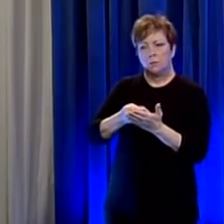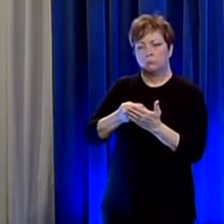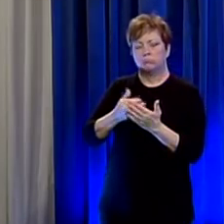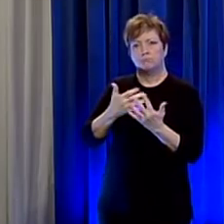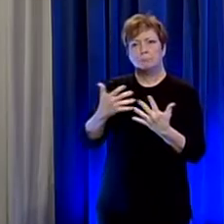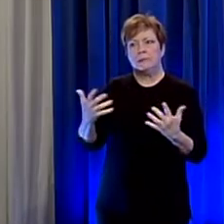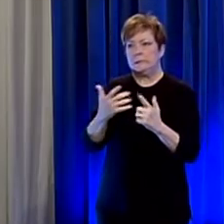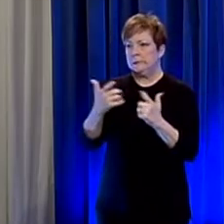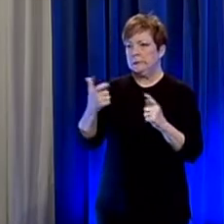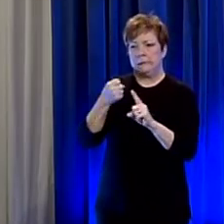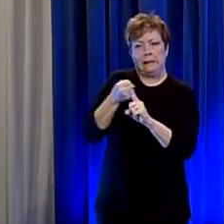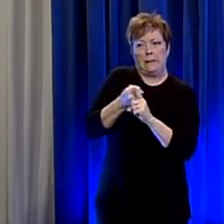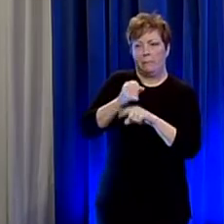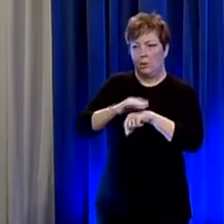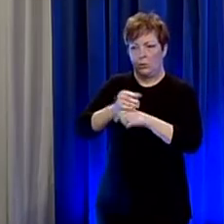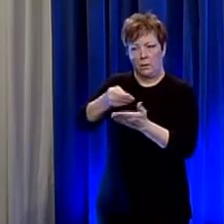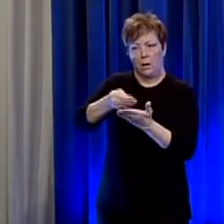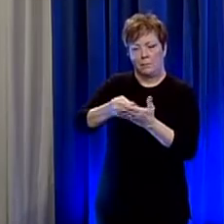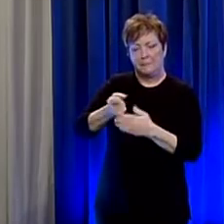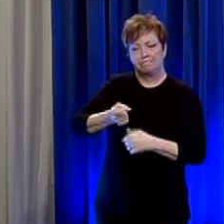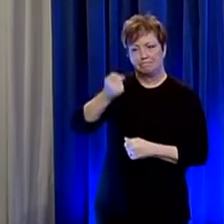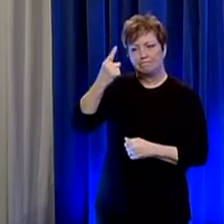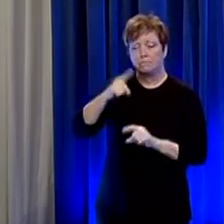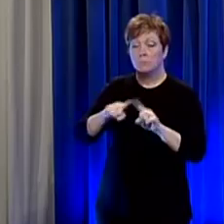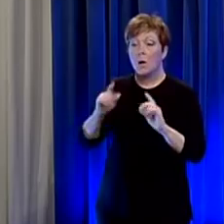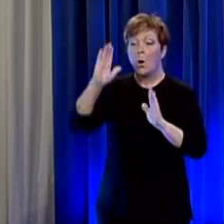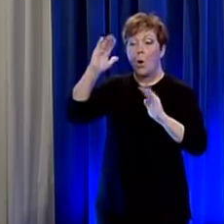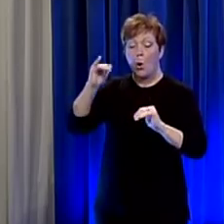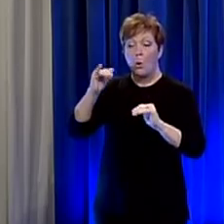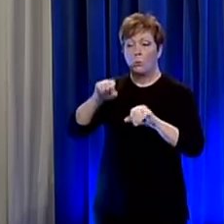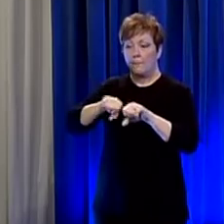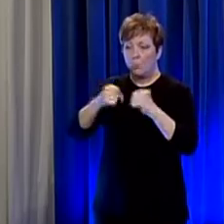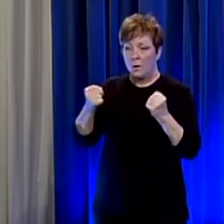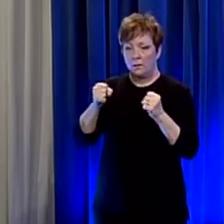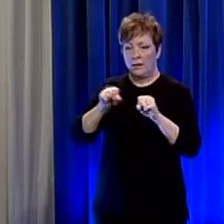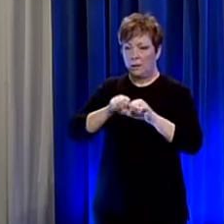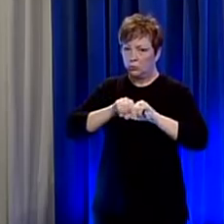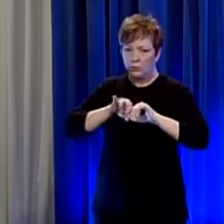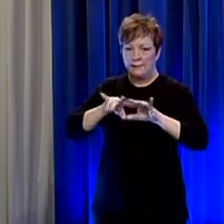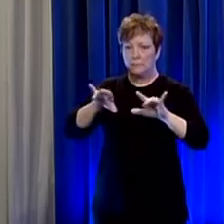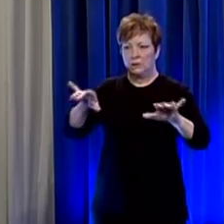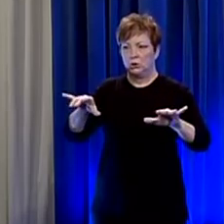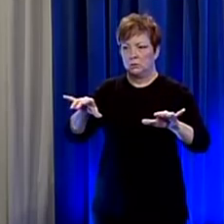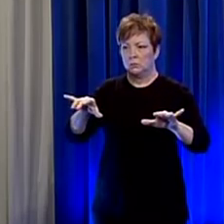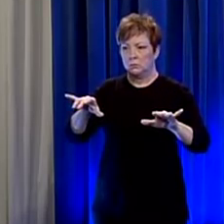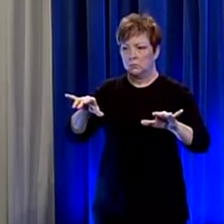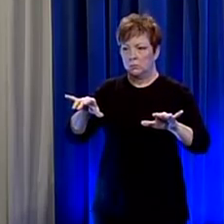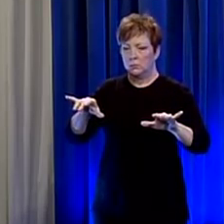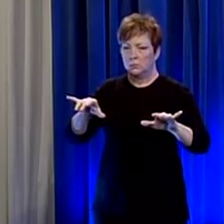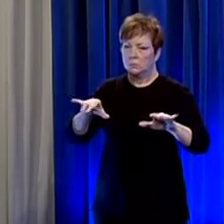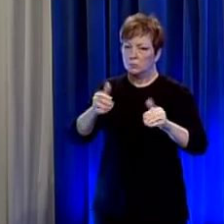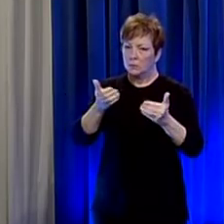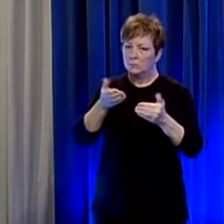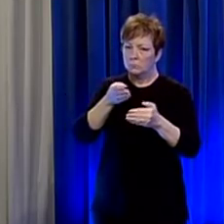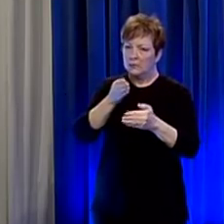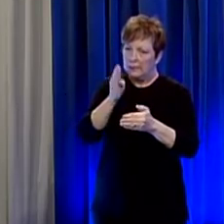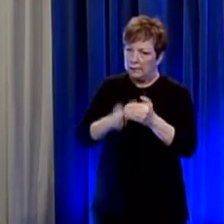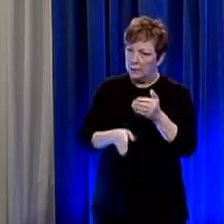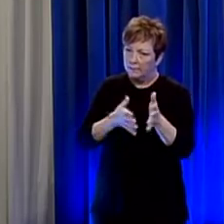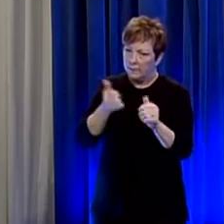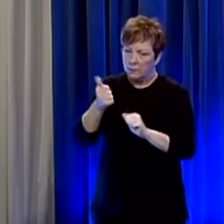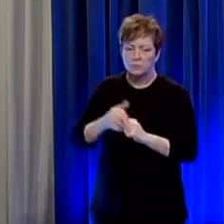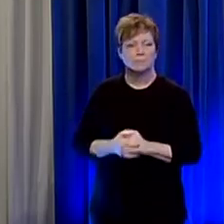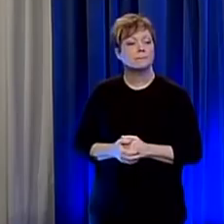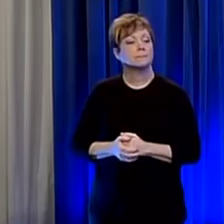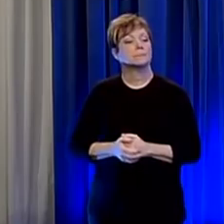on the economy and what we hope to do is to break the transmission cycle and get this over as quickly as we can i know i've asked you